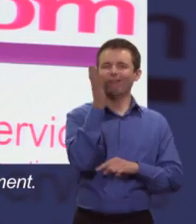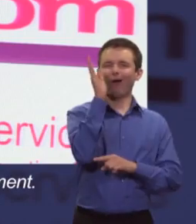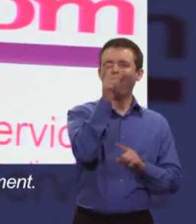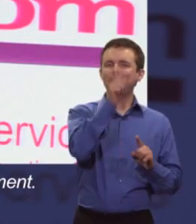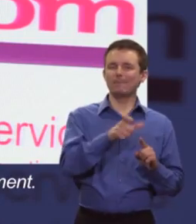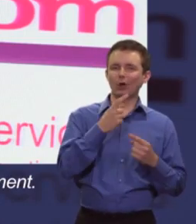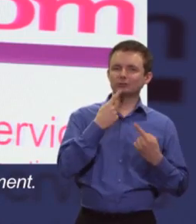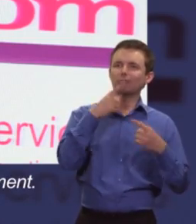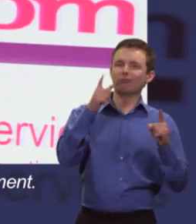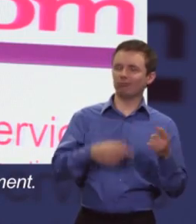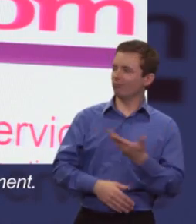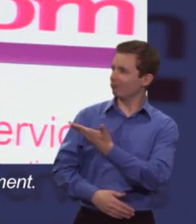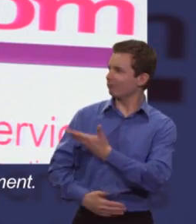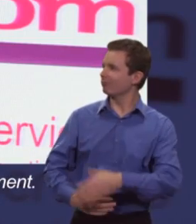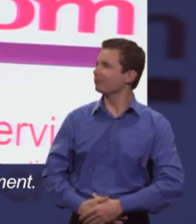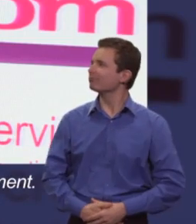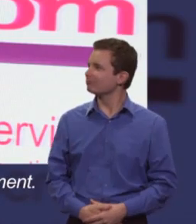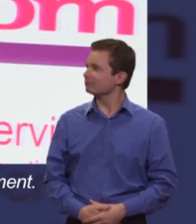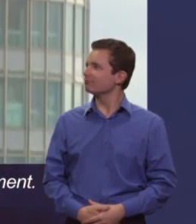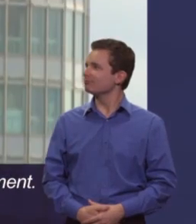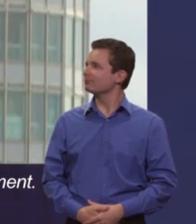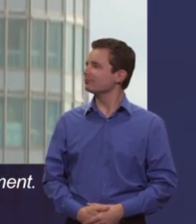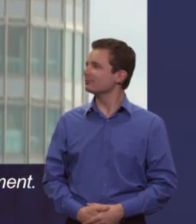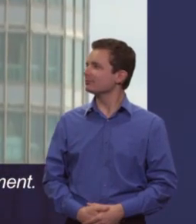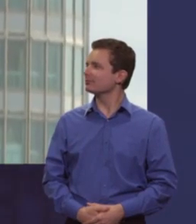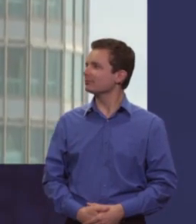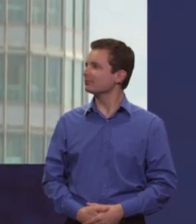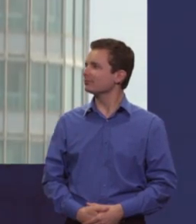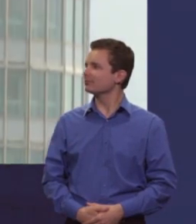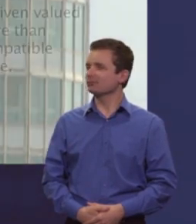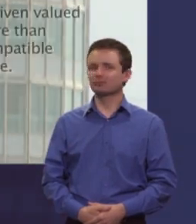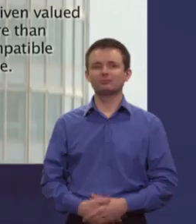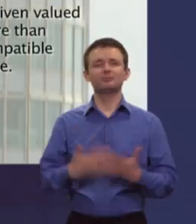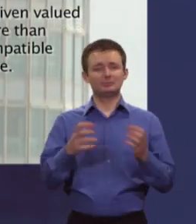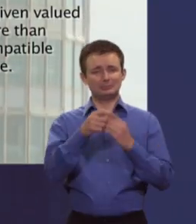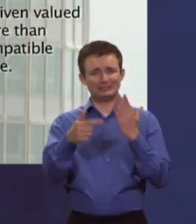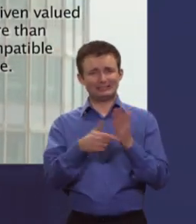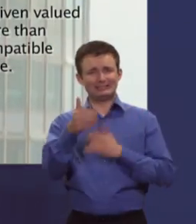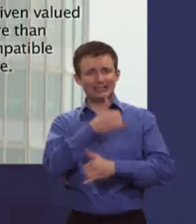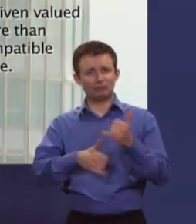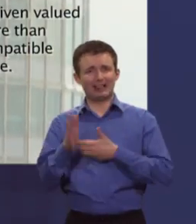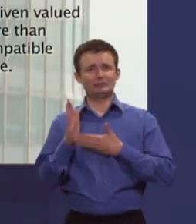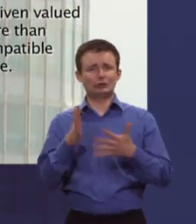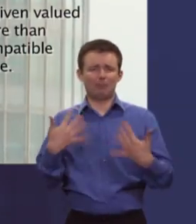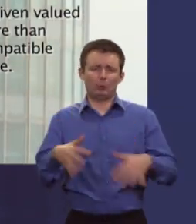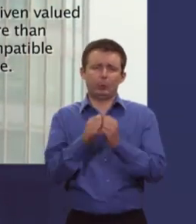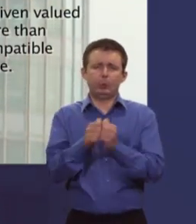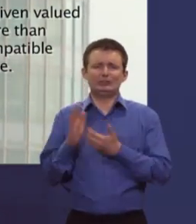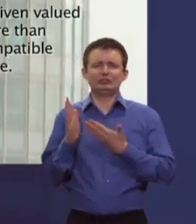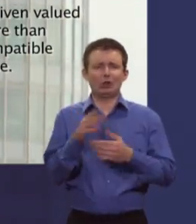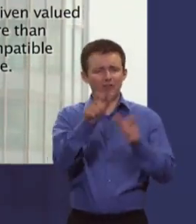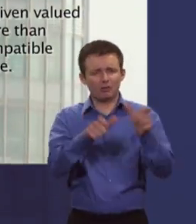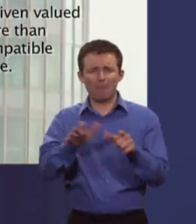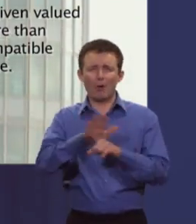think of Ofcom's announcement. A BT spokesperson told us, BT's text relay service has given